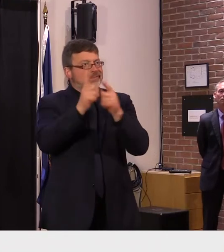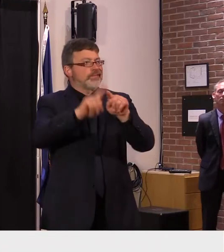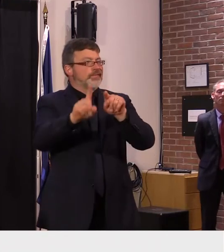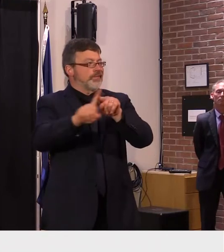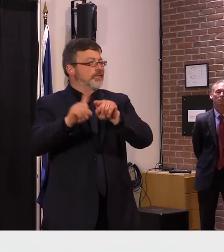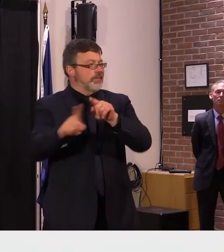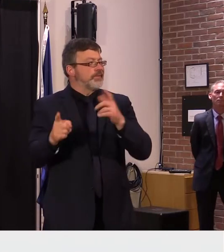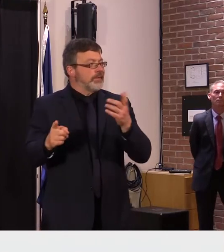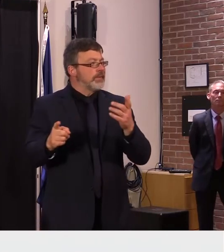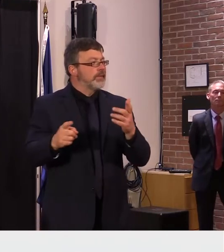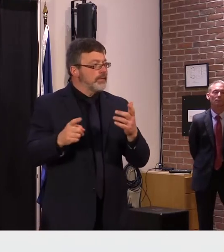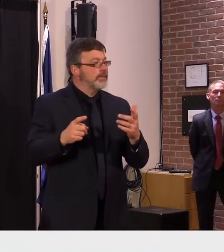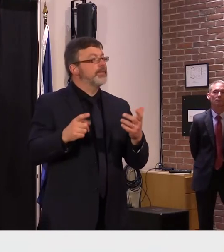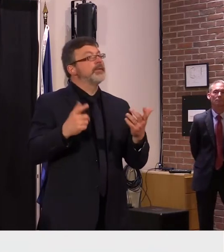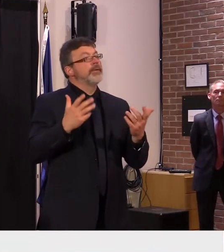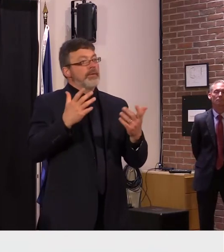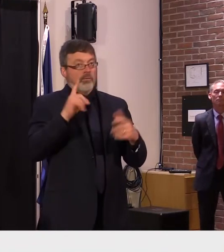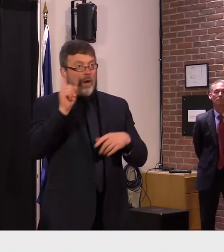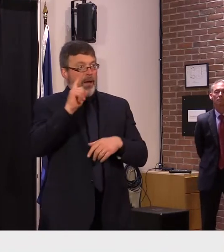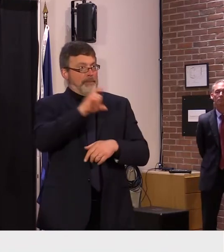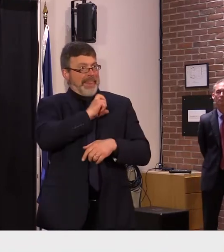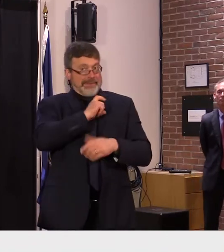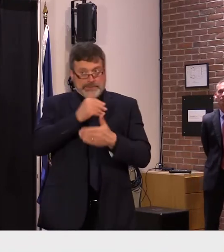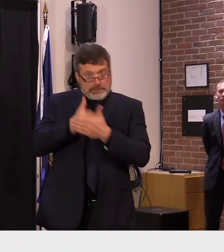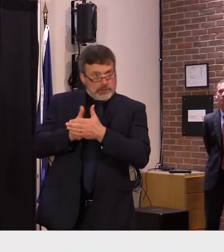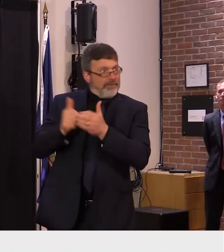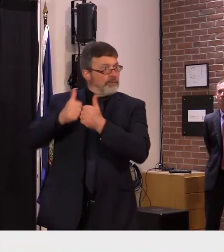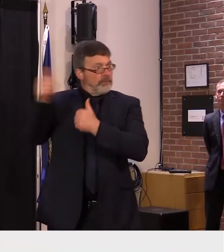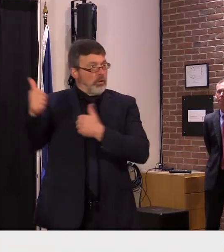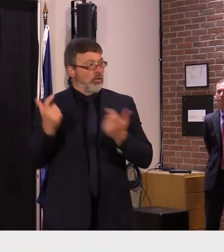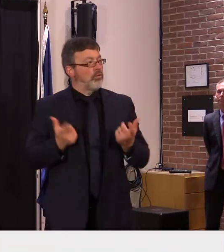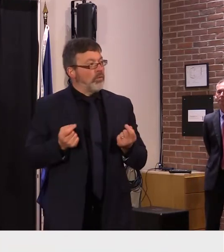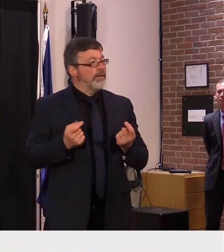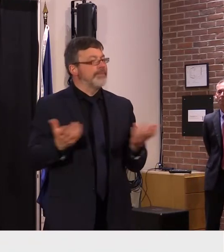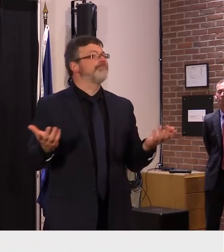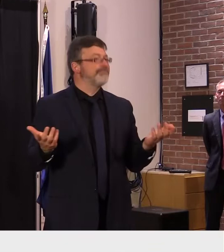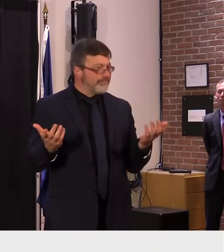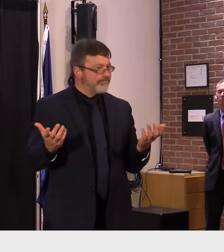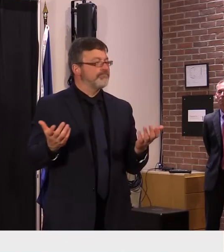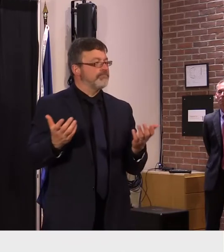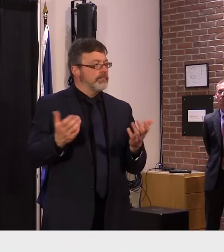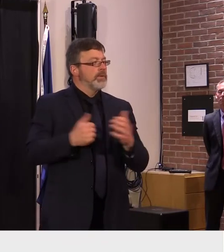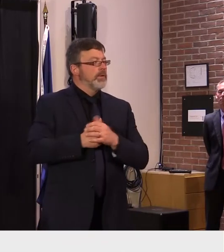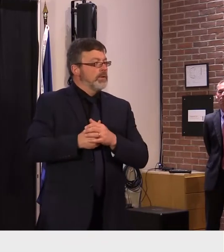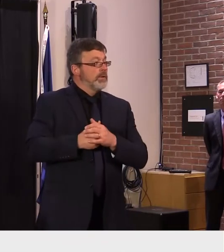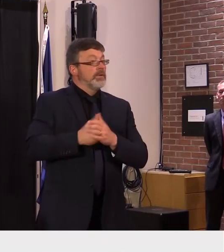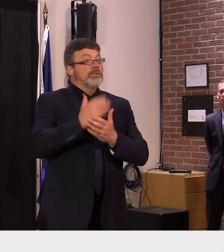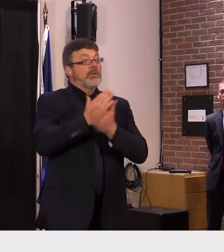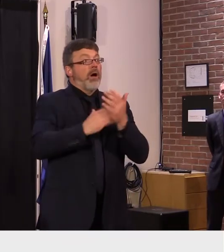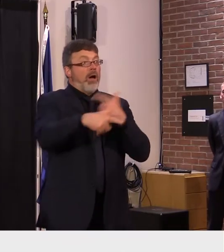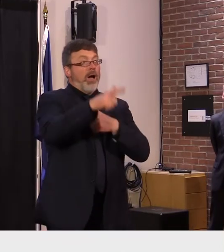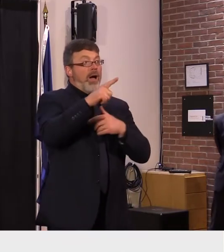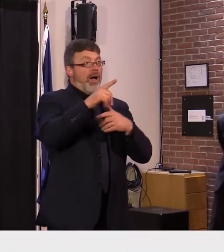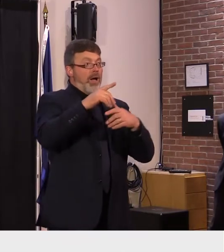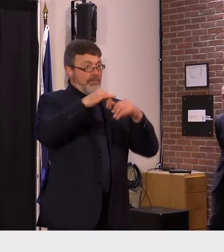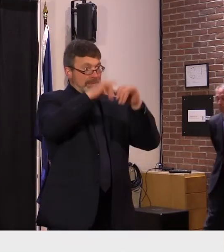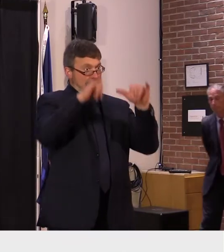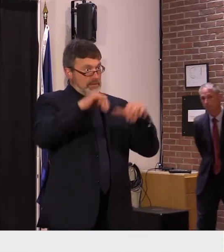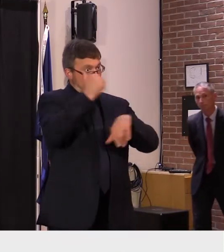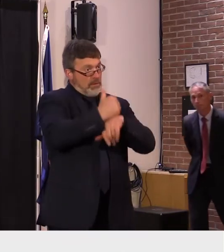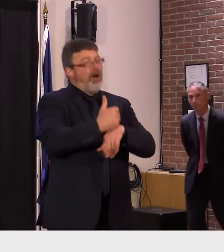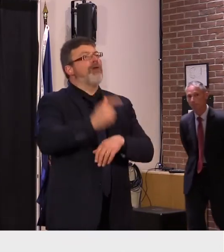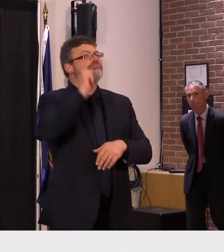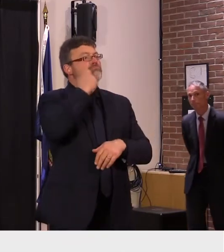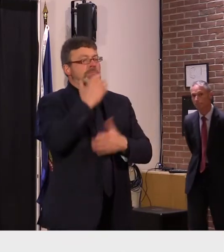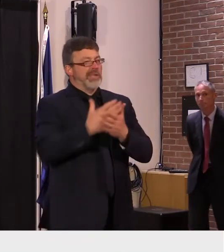providers and so forth but we think that would also be some worth some effort uh going forward so just another